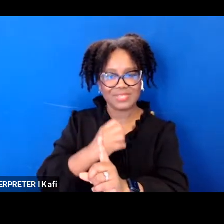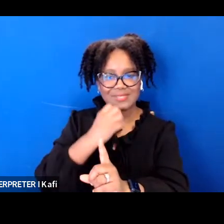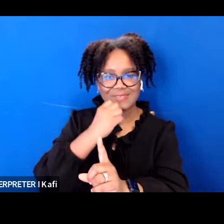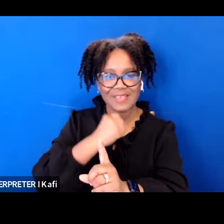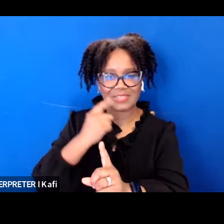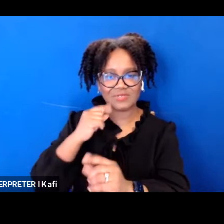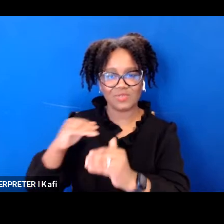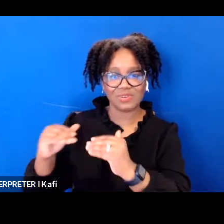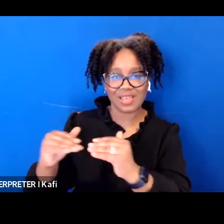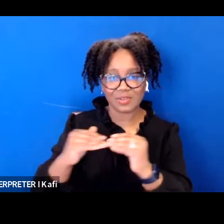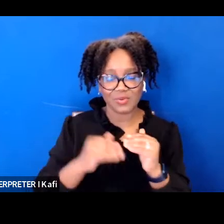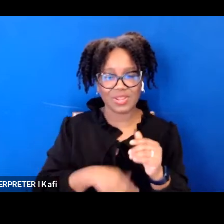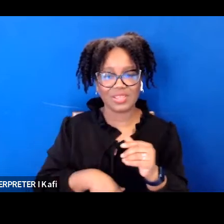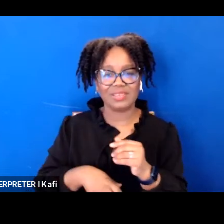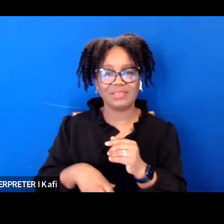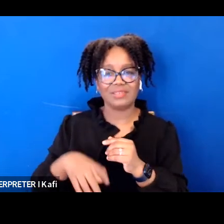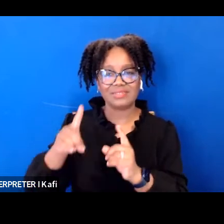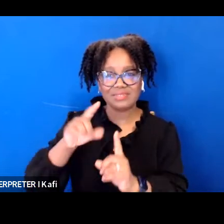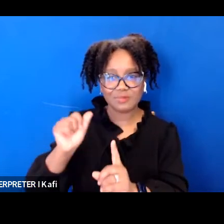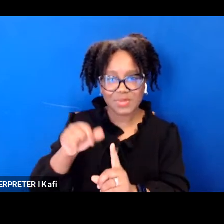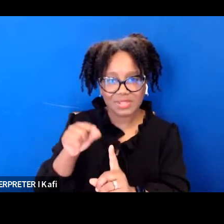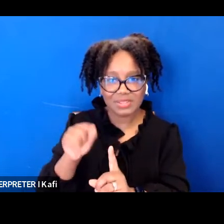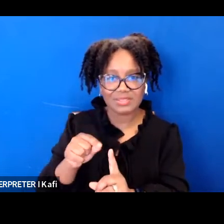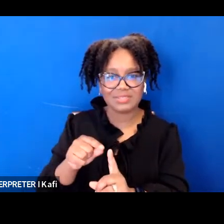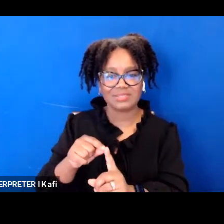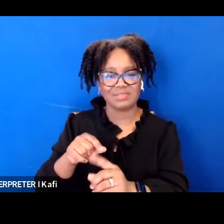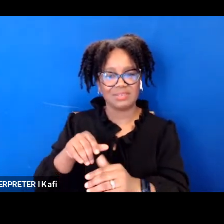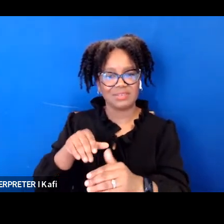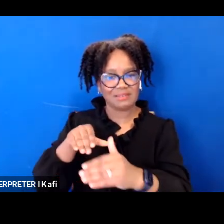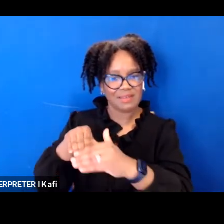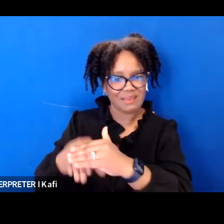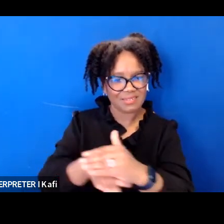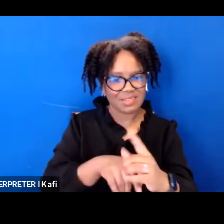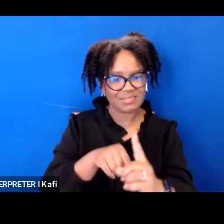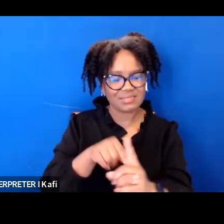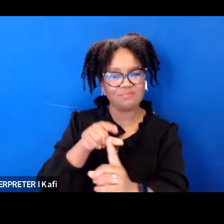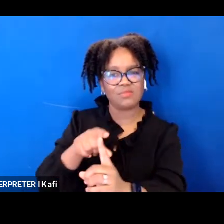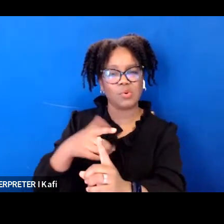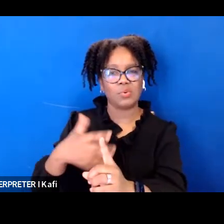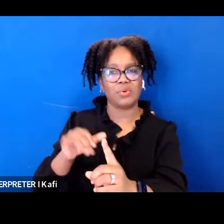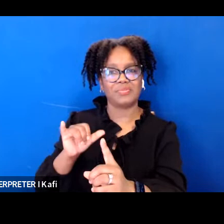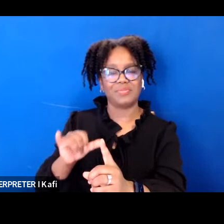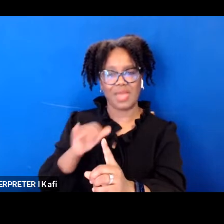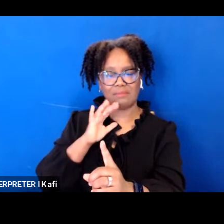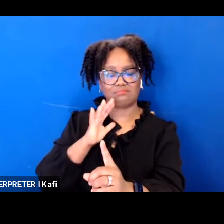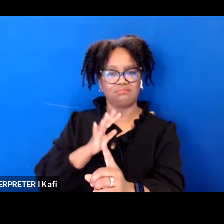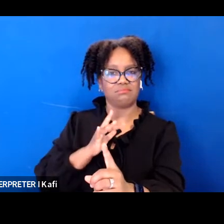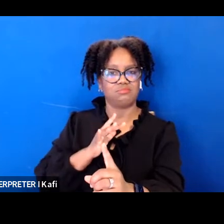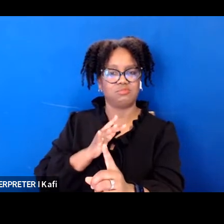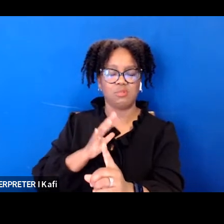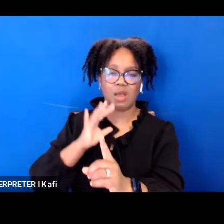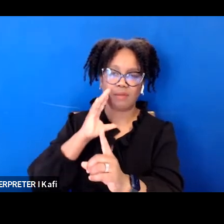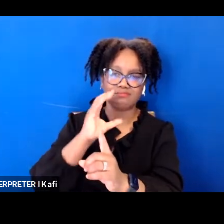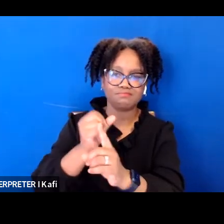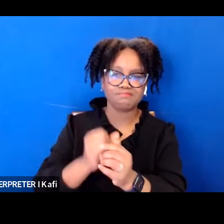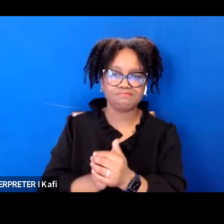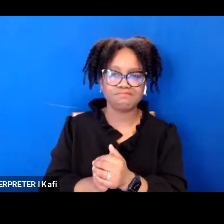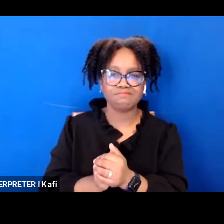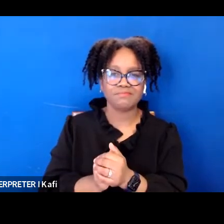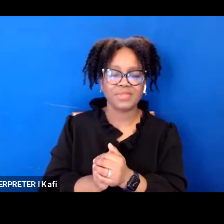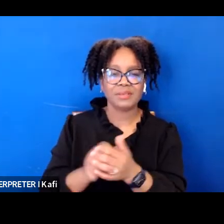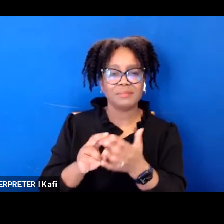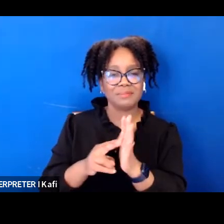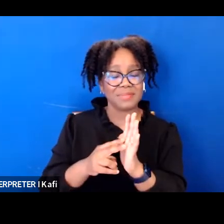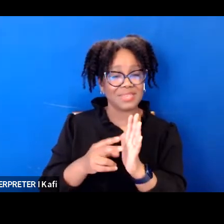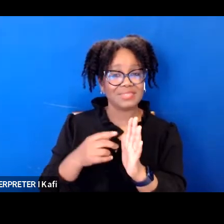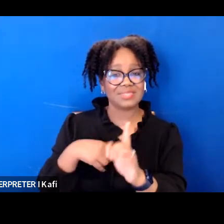interested in the legal field myself it's something to look up to that i can achieve higher and higher and anything that i set my goals